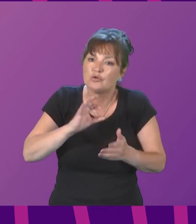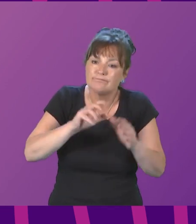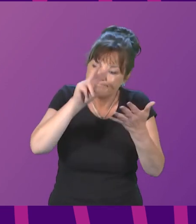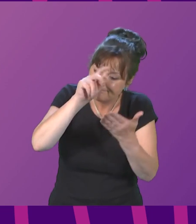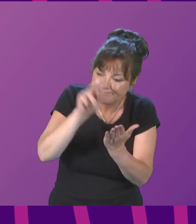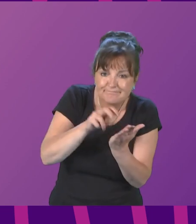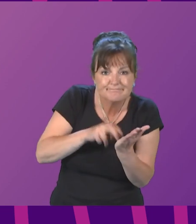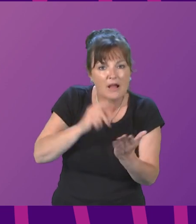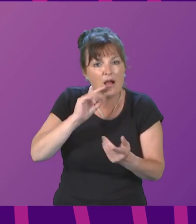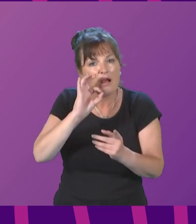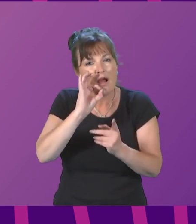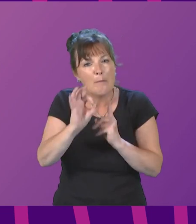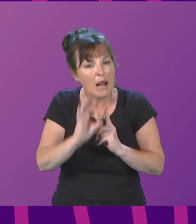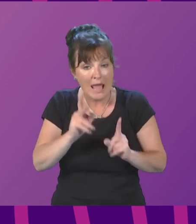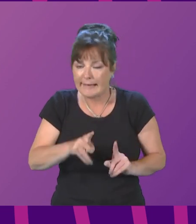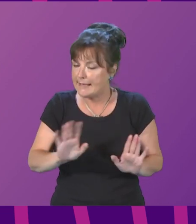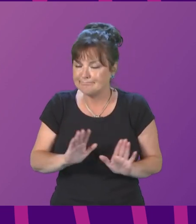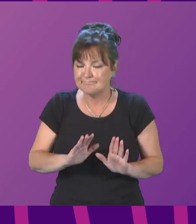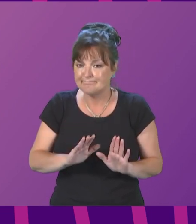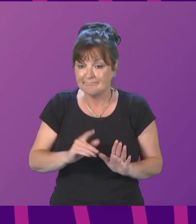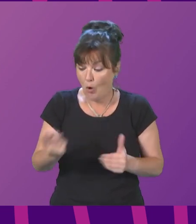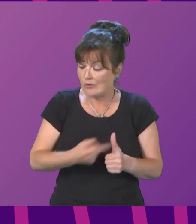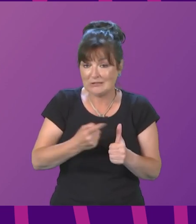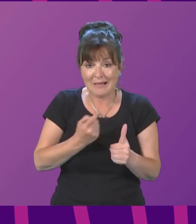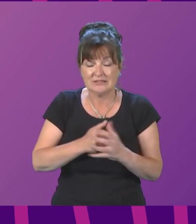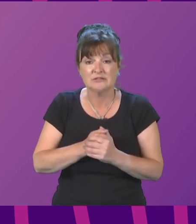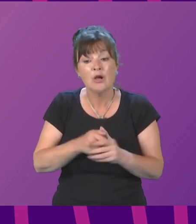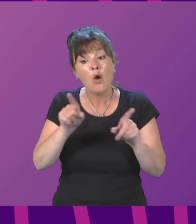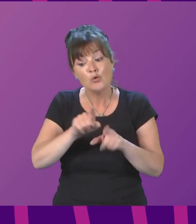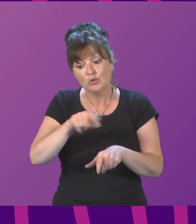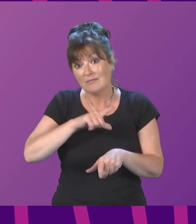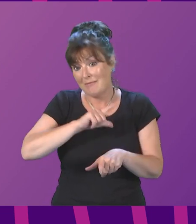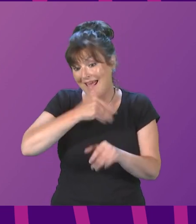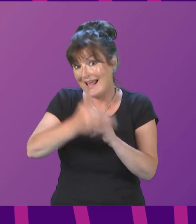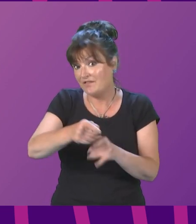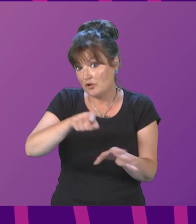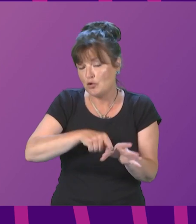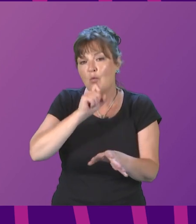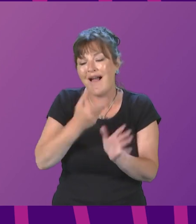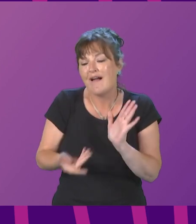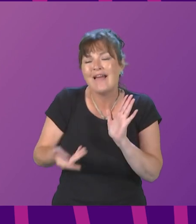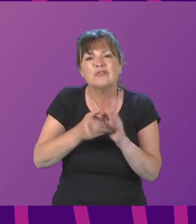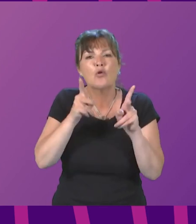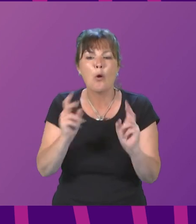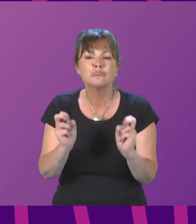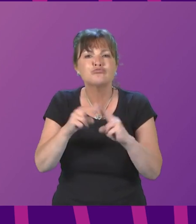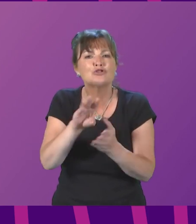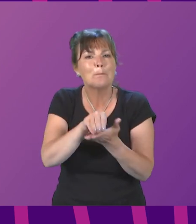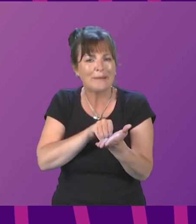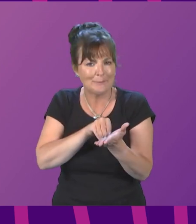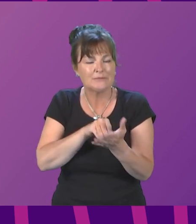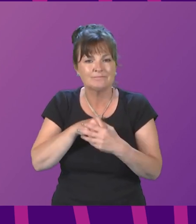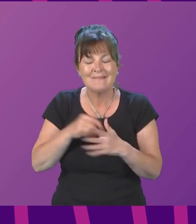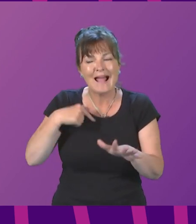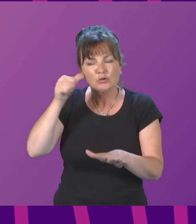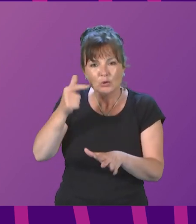We will also make two Child Payments bridging payments by the end of the year. Now, I know there have been understandable calls to